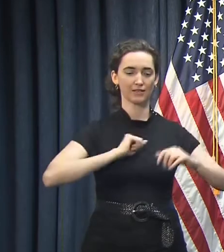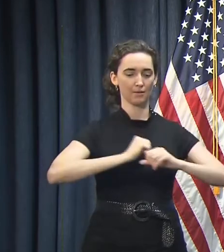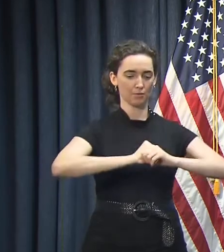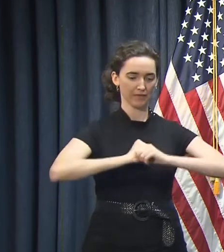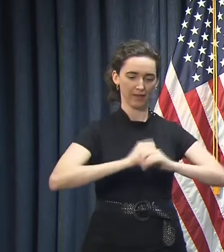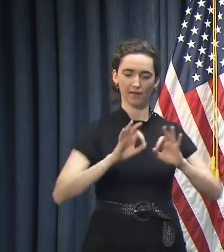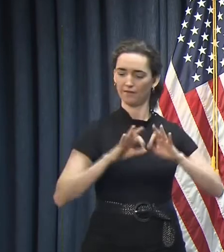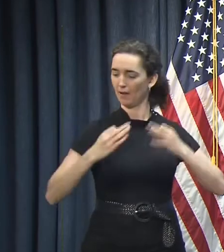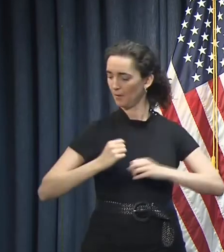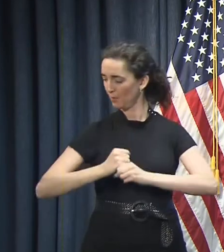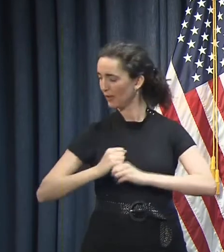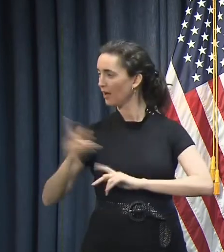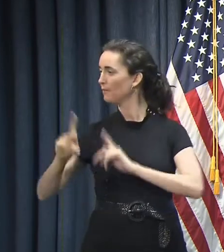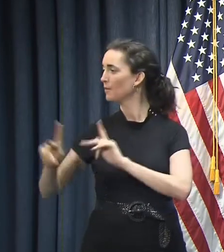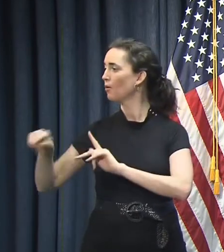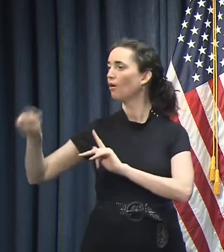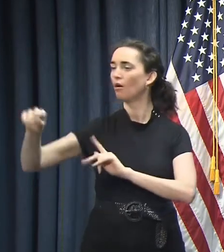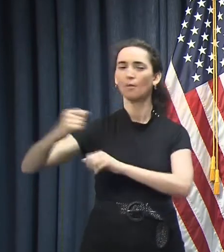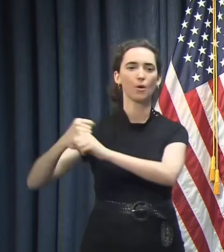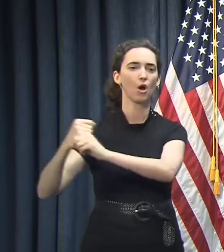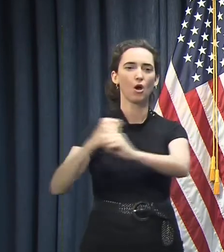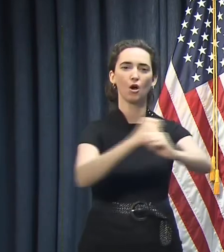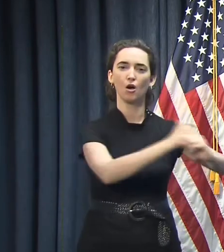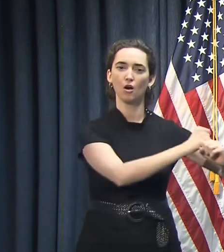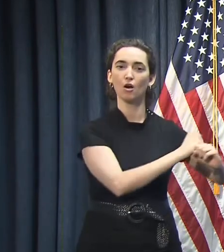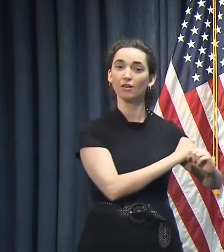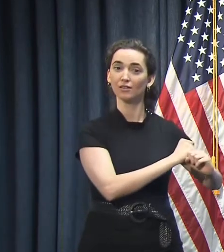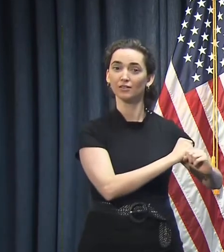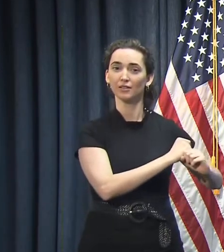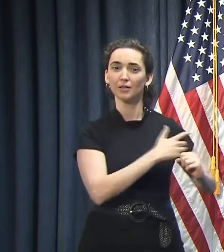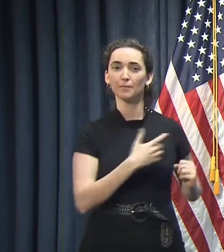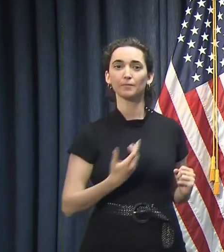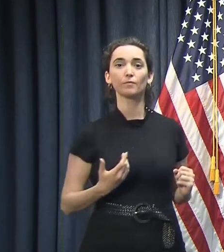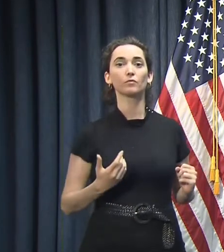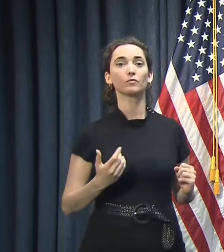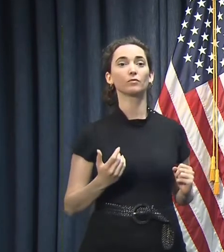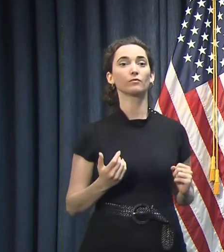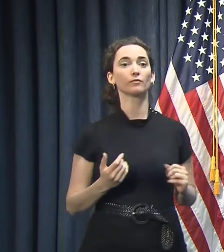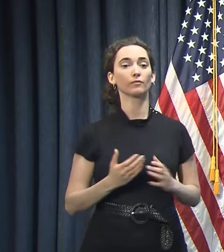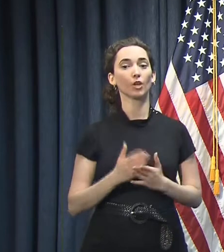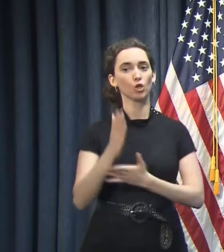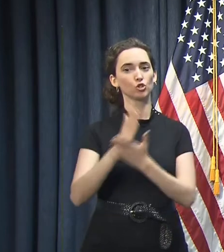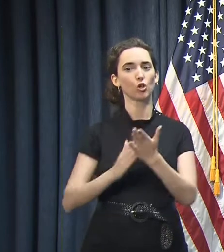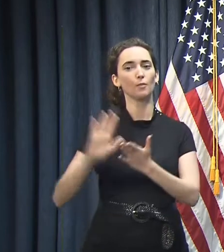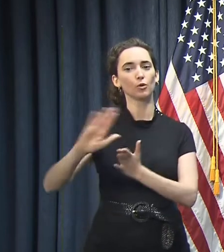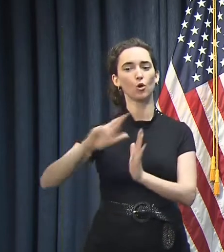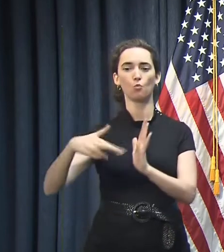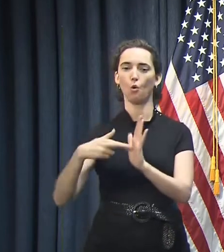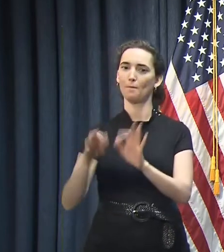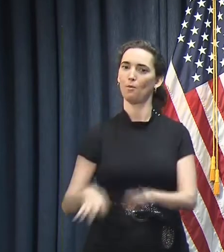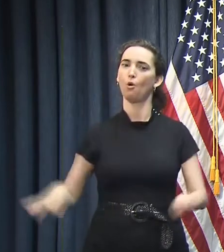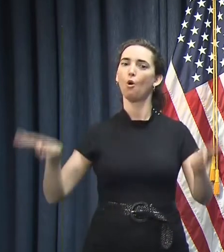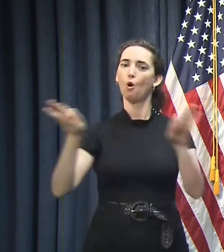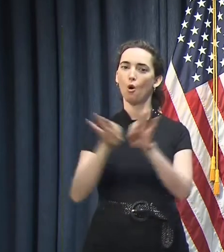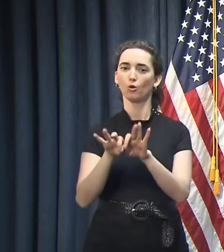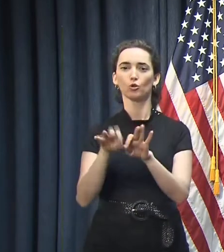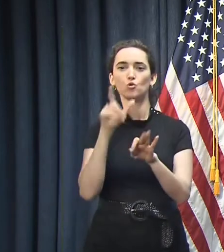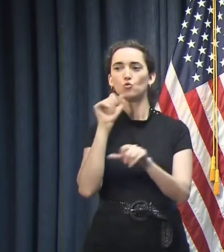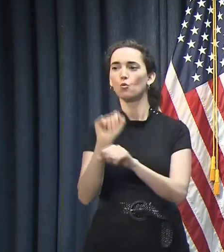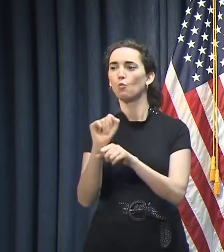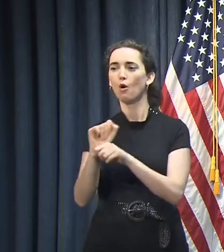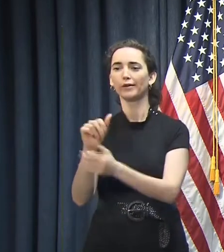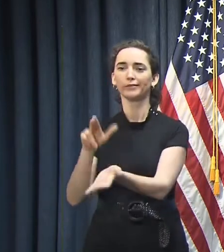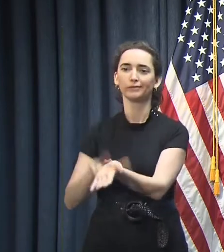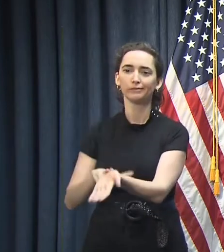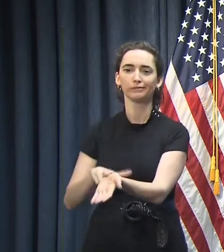our families, and our neighbors. Some have the very critical role, obviously, being on the front lines as healthcare workers.